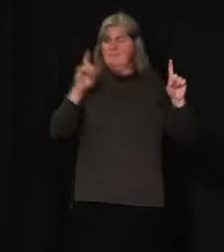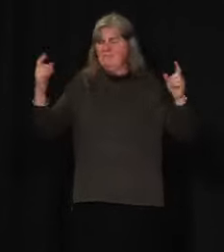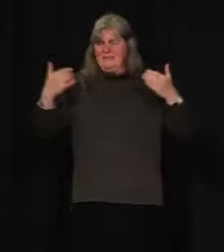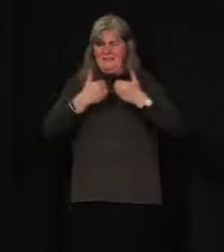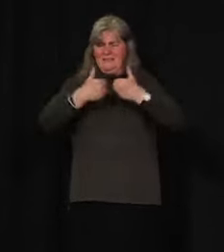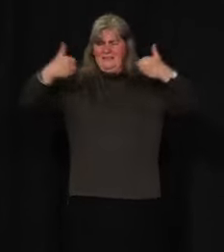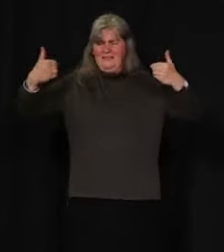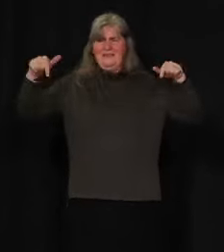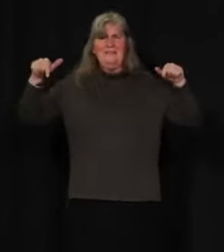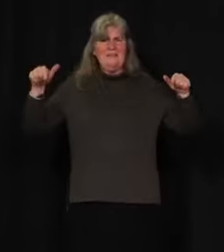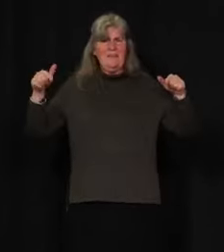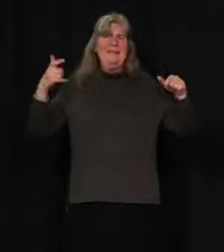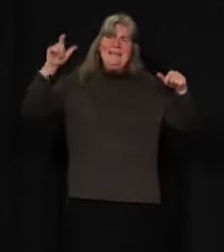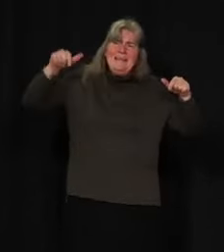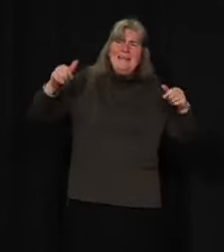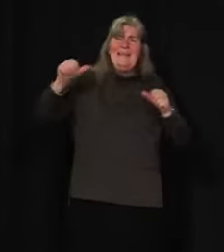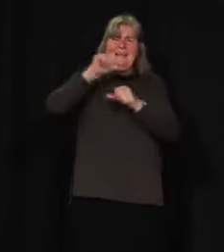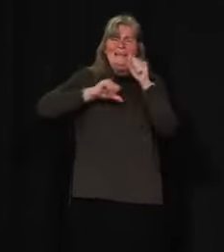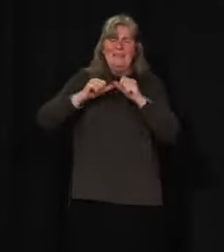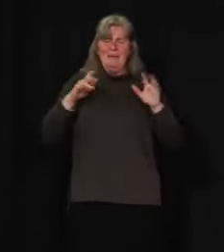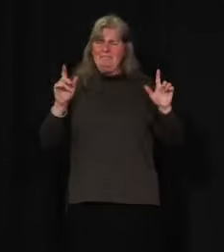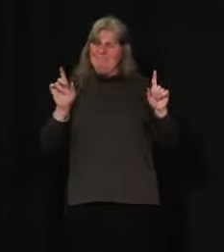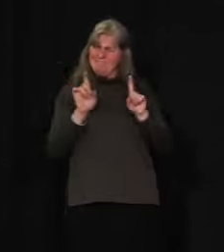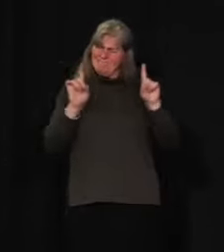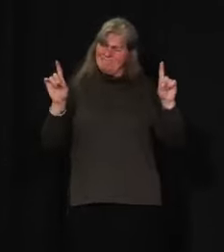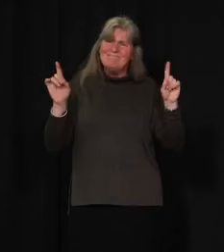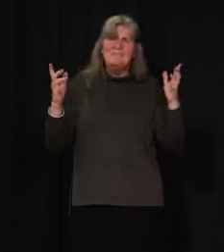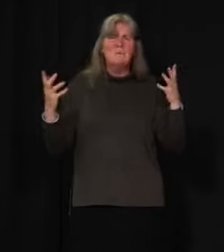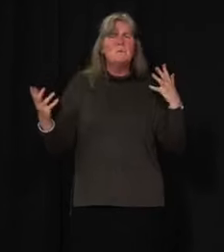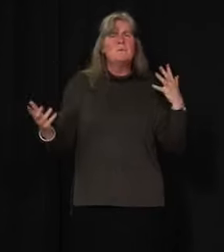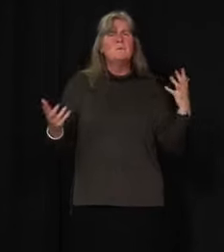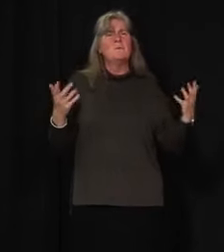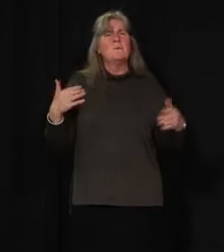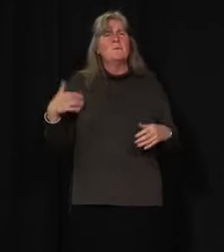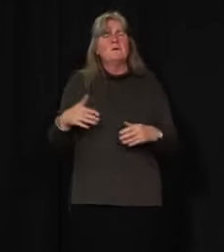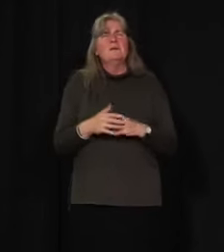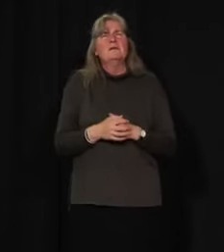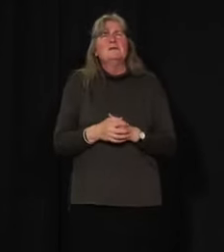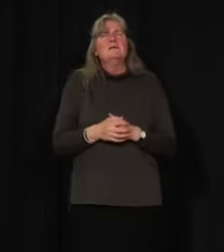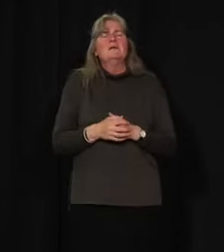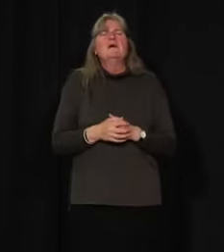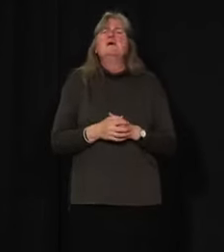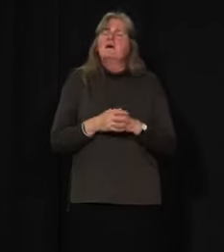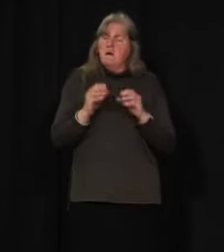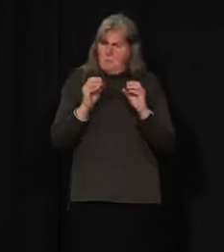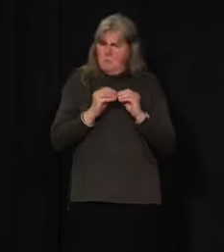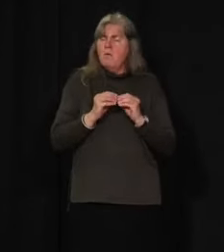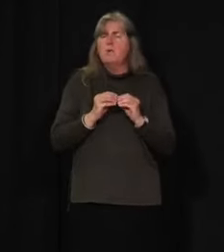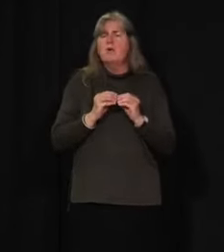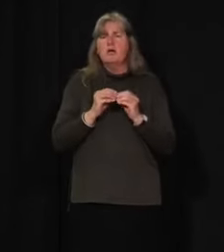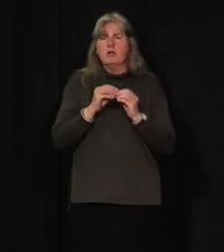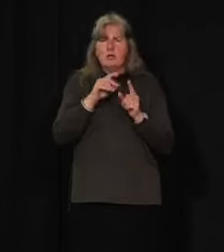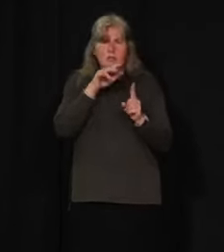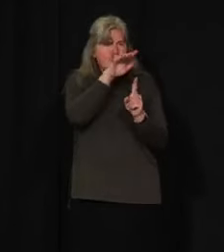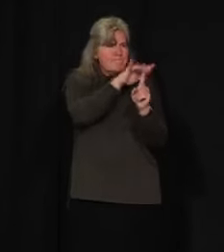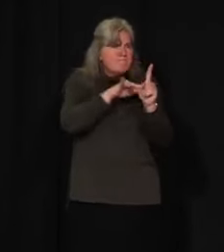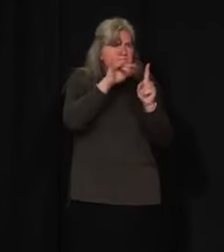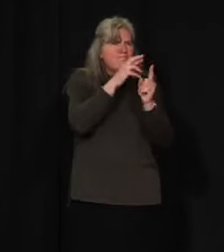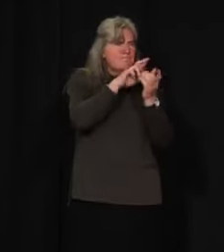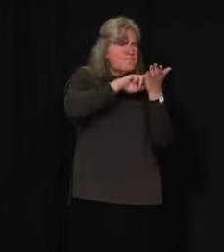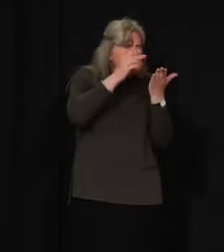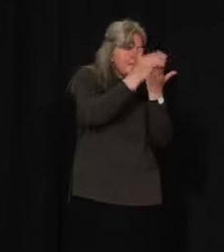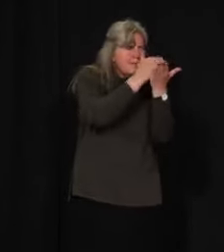times of need. We have started gathering data to more formally report on these unintended